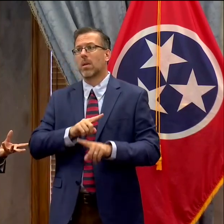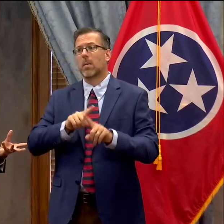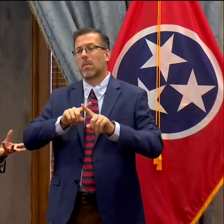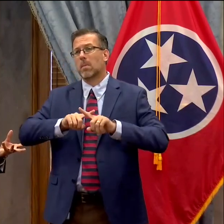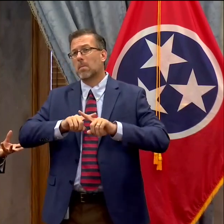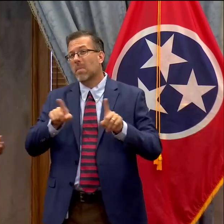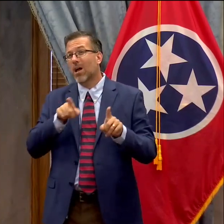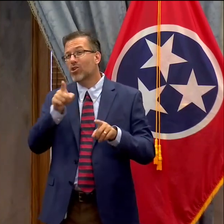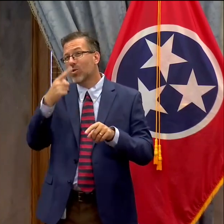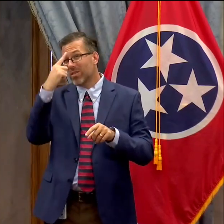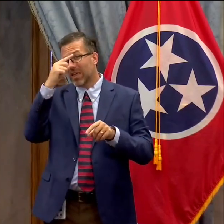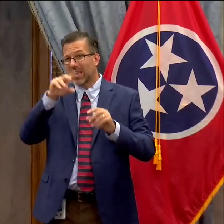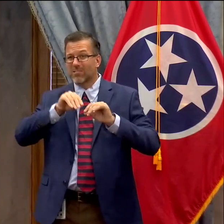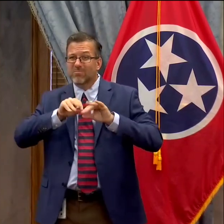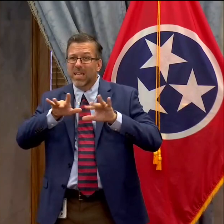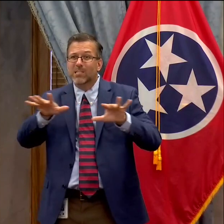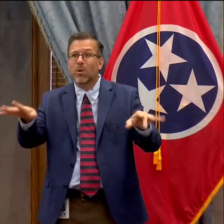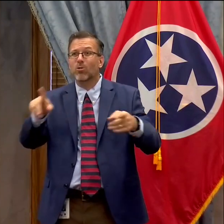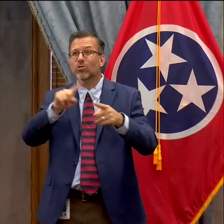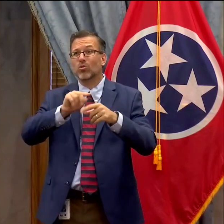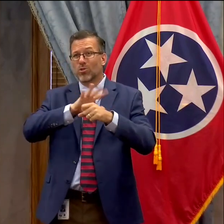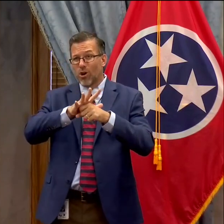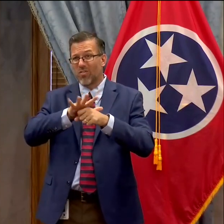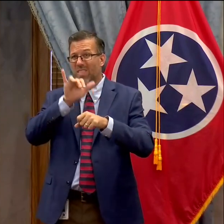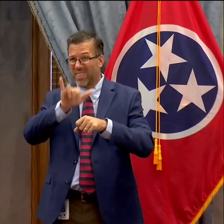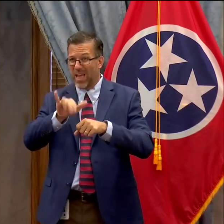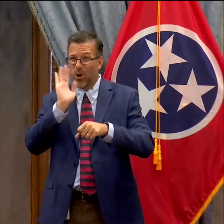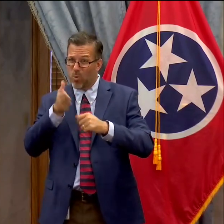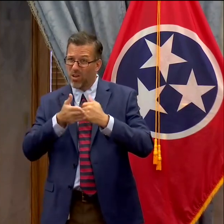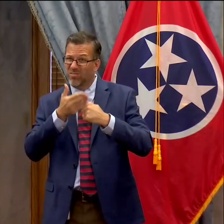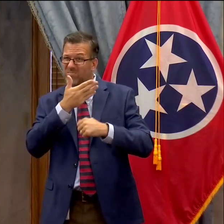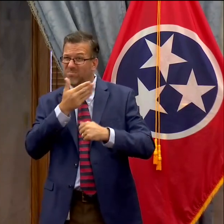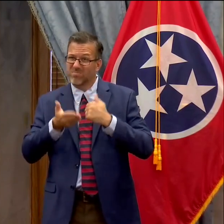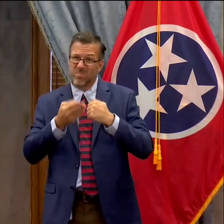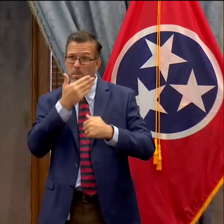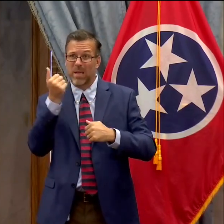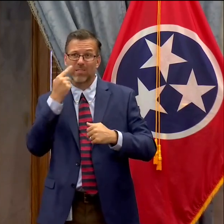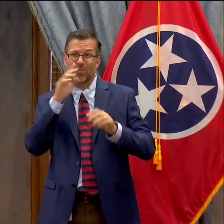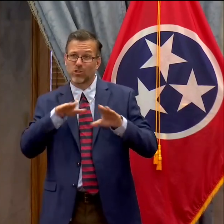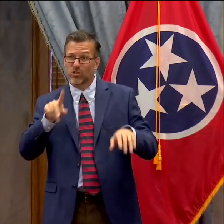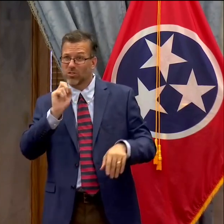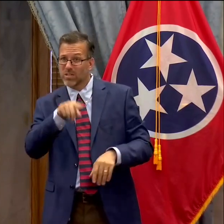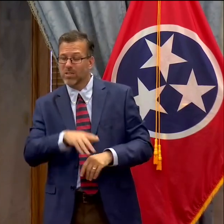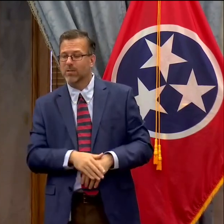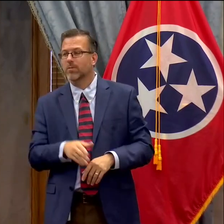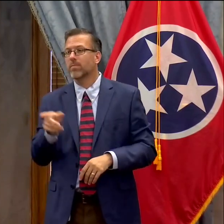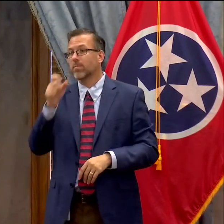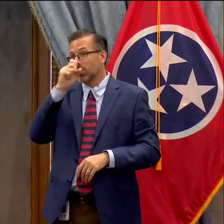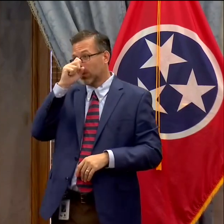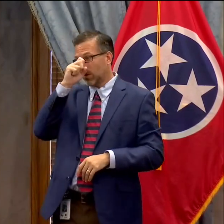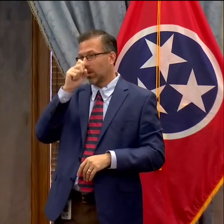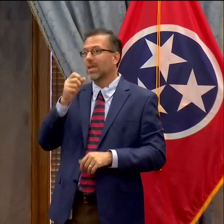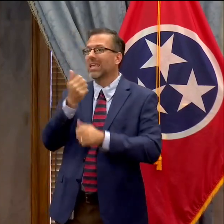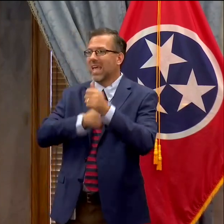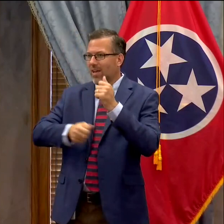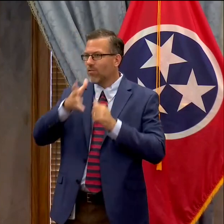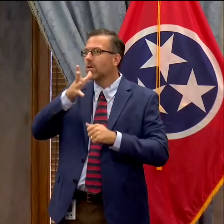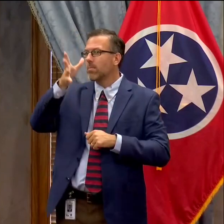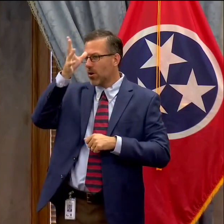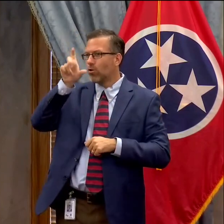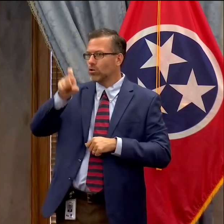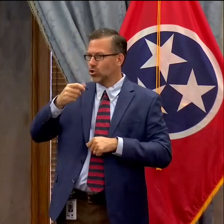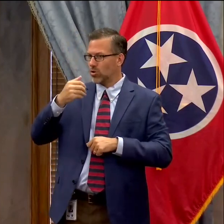to possible exposure? solution is to provide what's best for children to provide every parent a choice